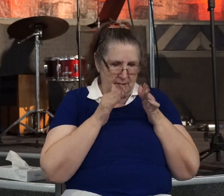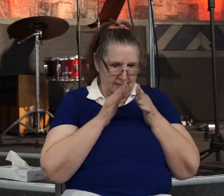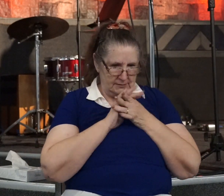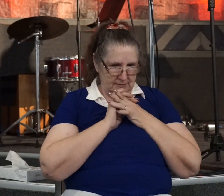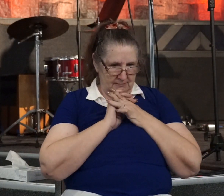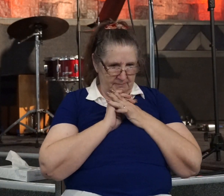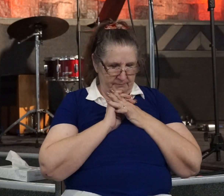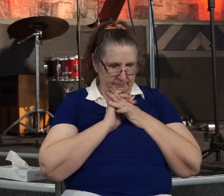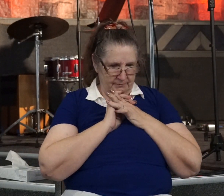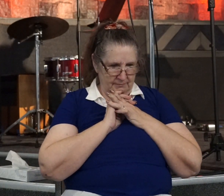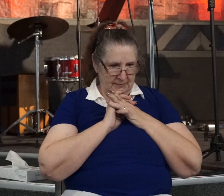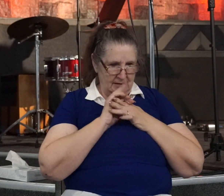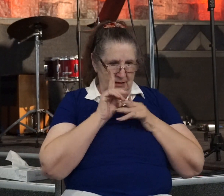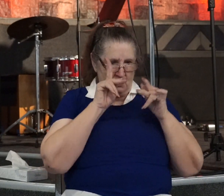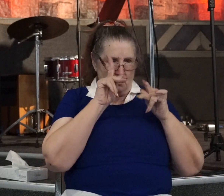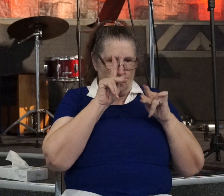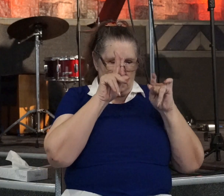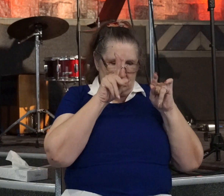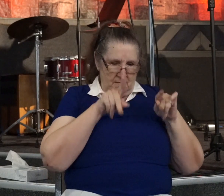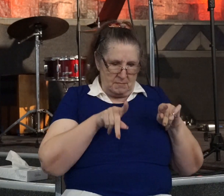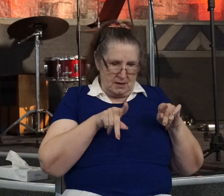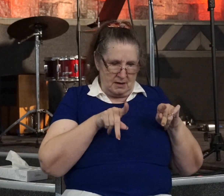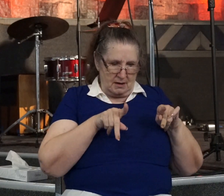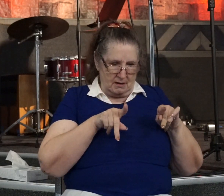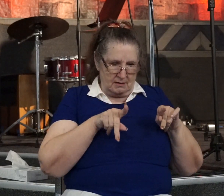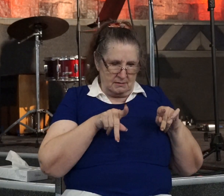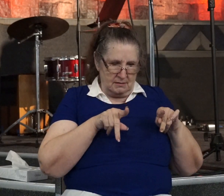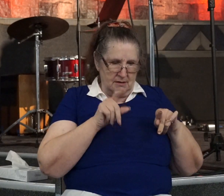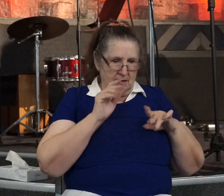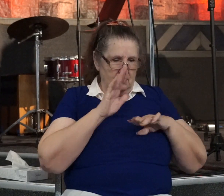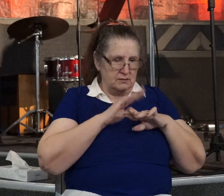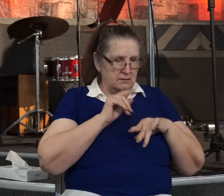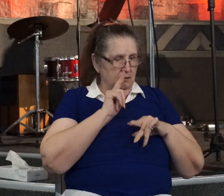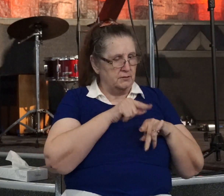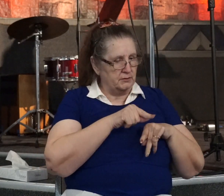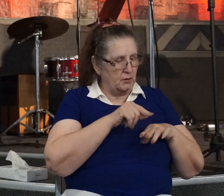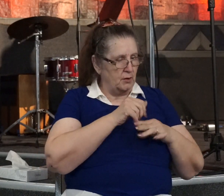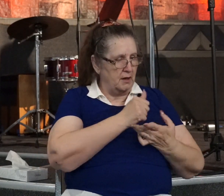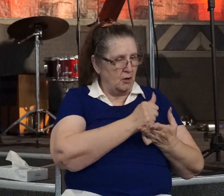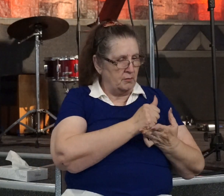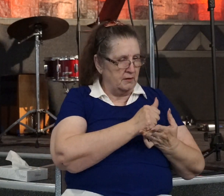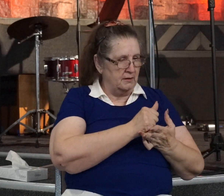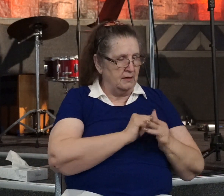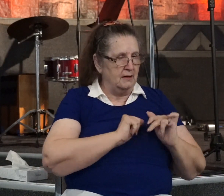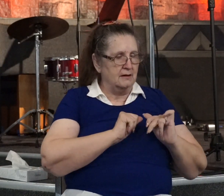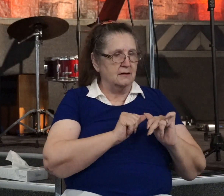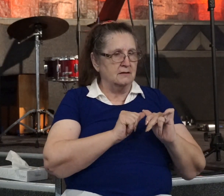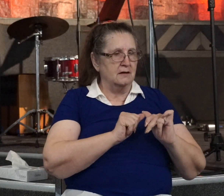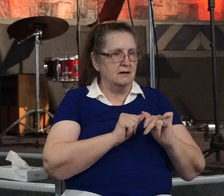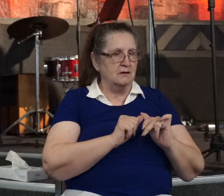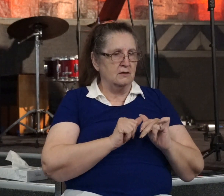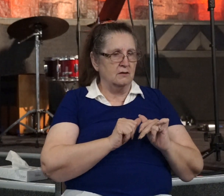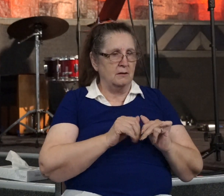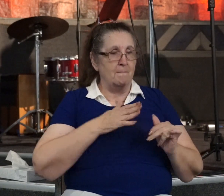and that one man that Ananias was called to go to went on to be in my opinion the greatest apostle ever